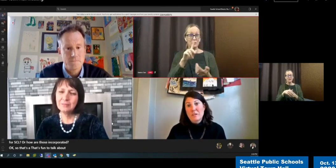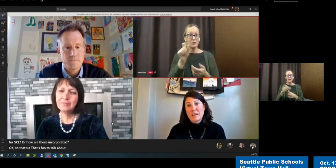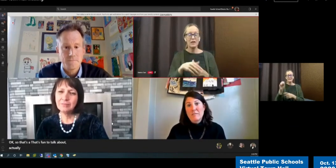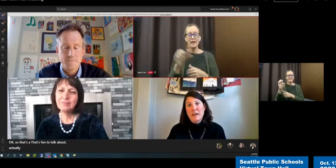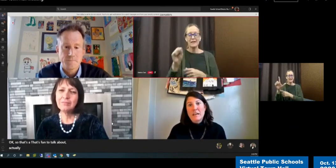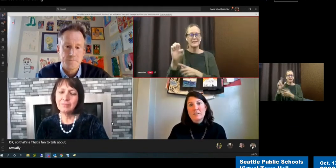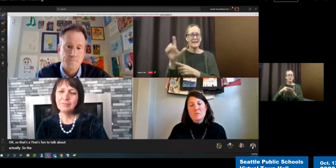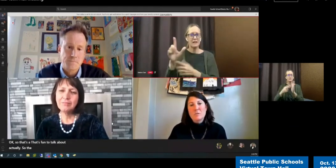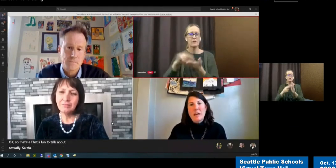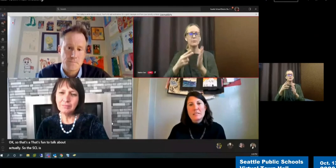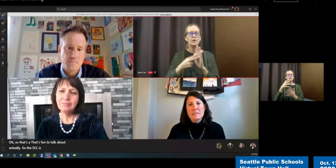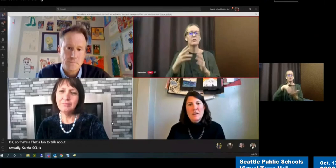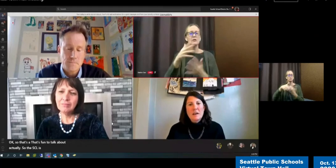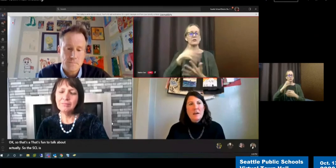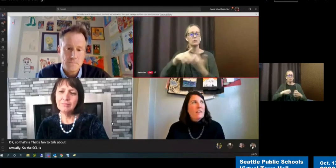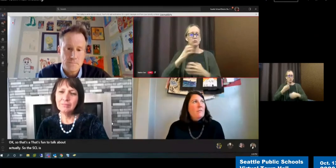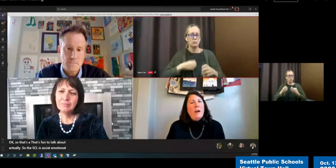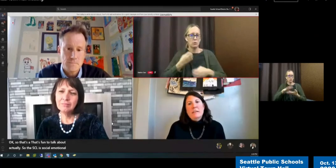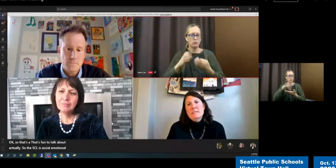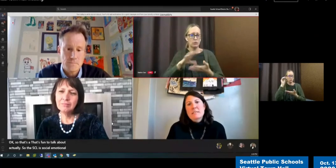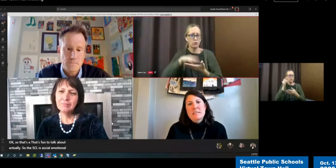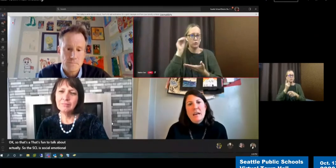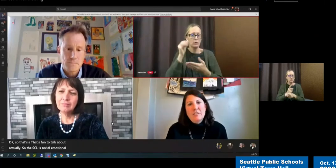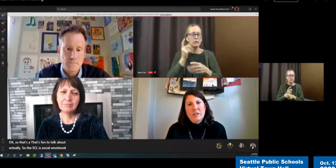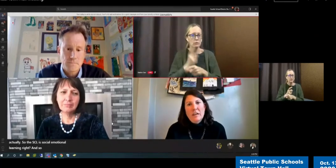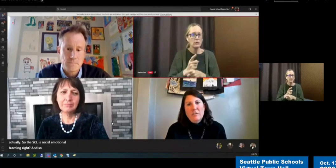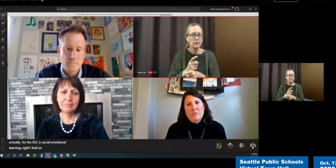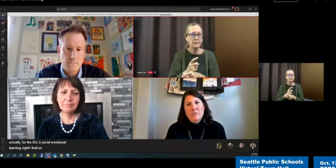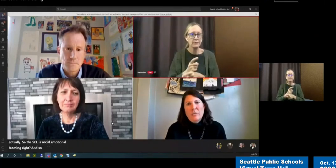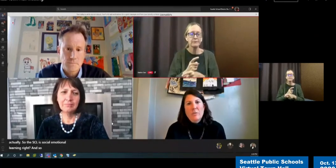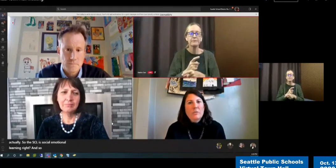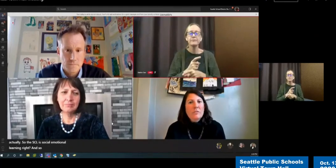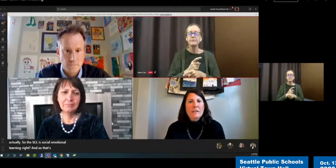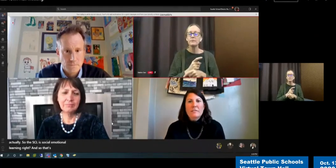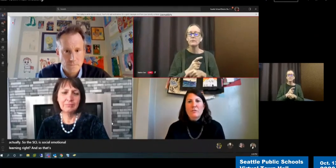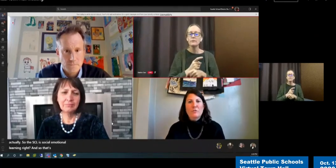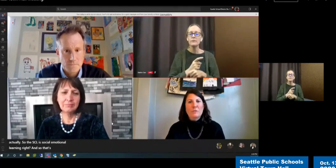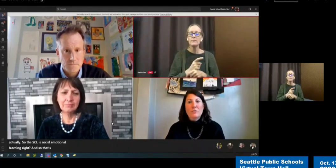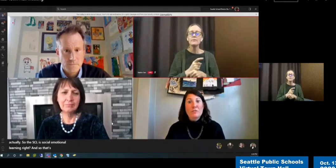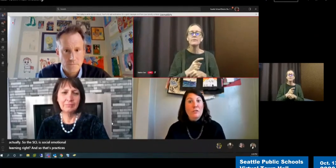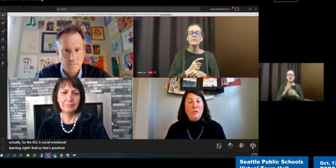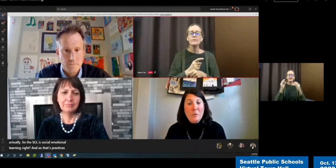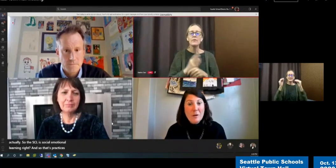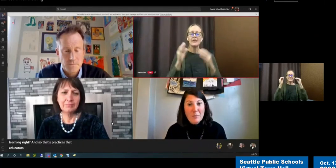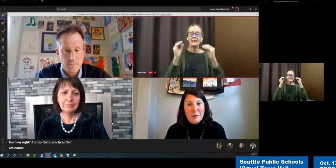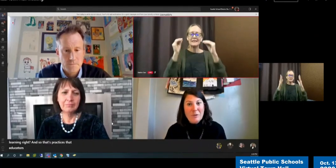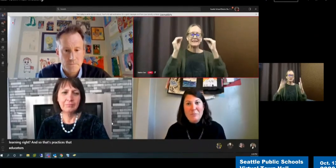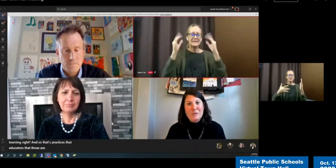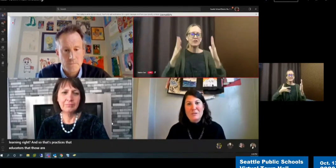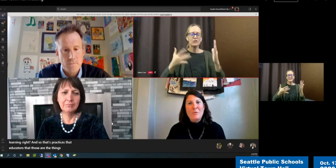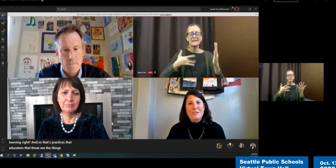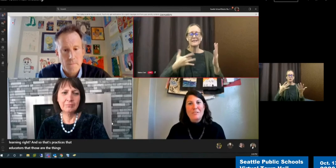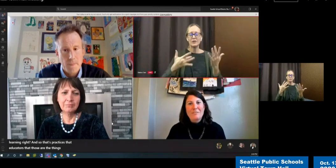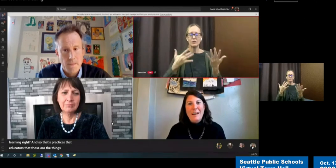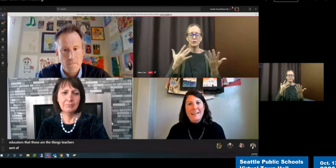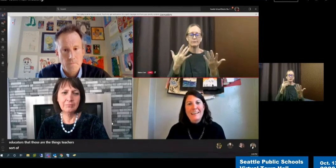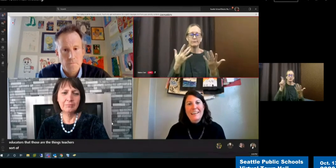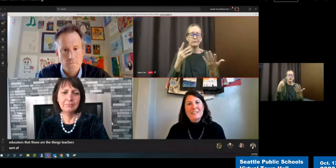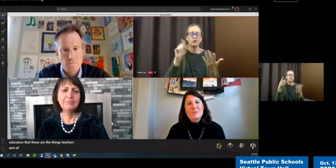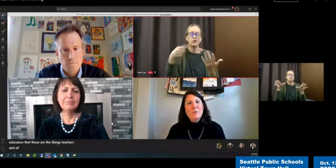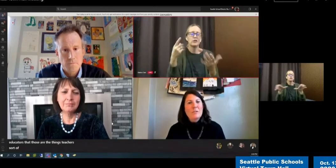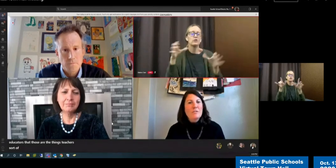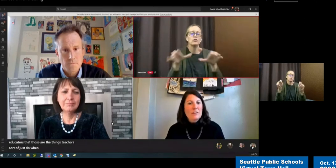learning, right? And so that's the practices that educators, those are the things teachers sort of just do when we're in bricks and mortar, right?